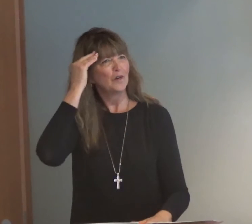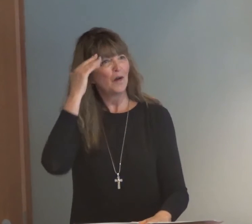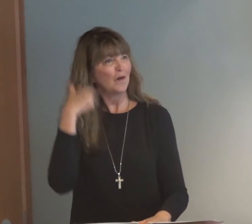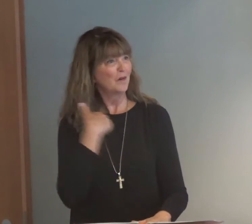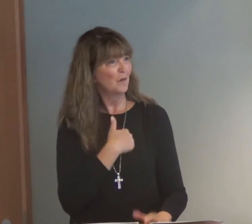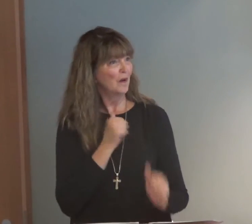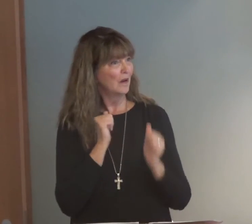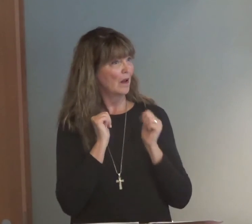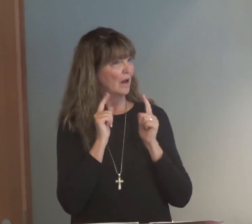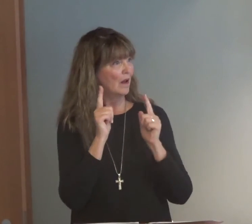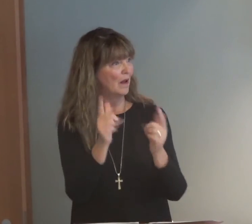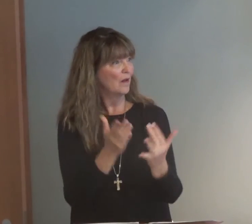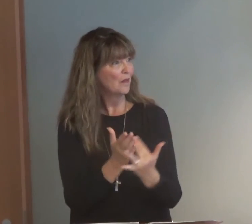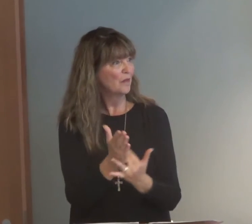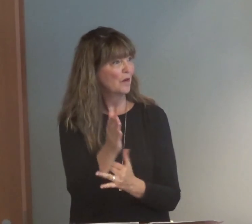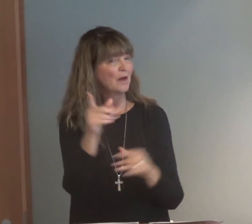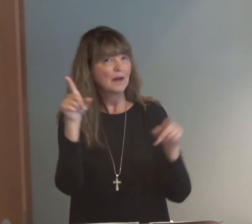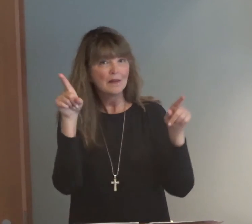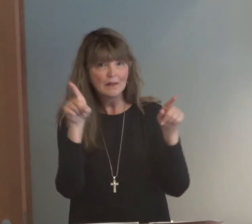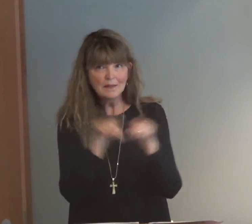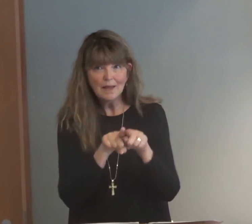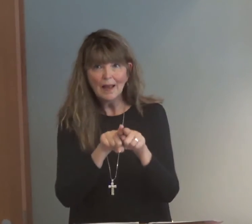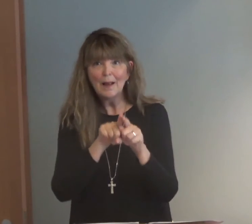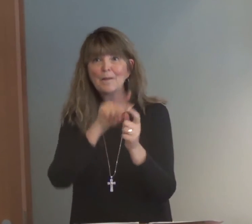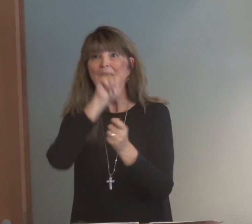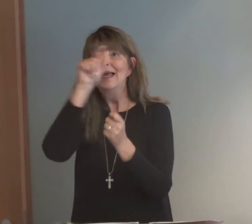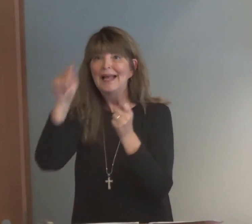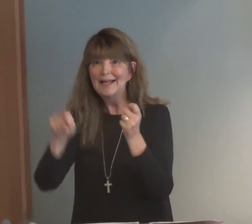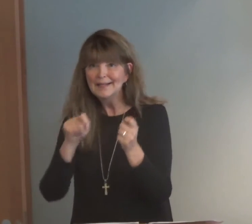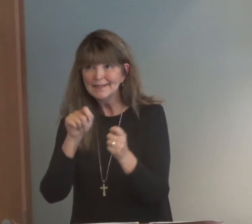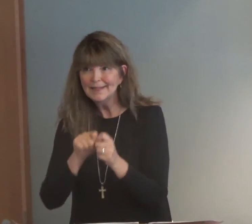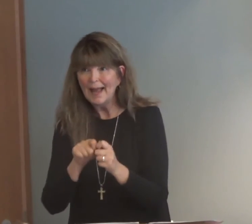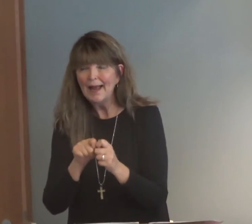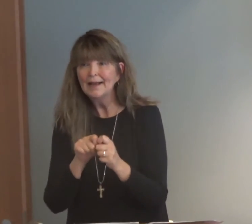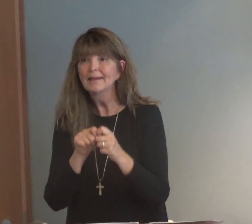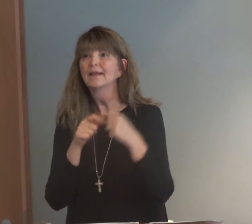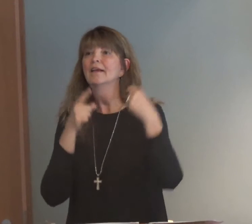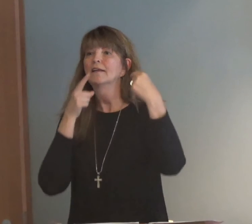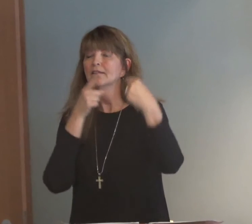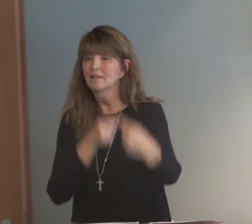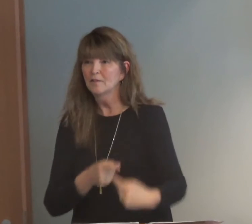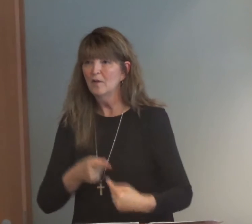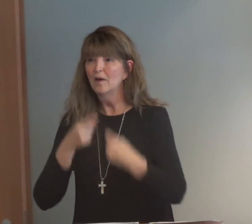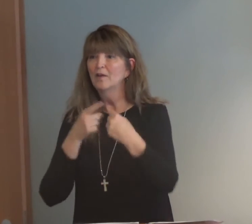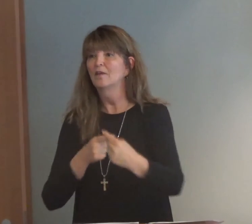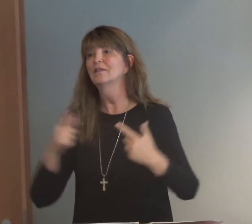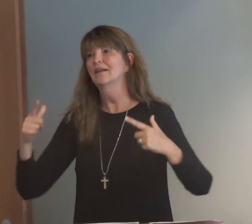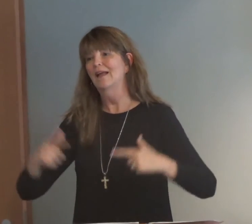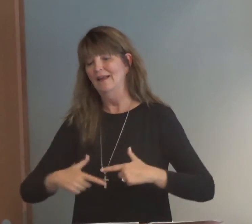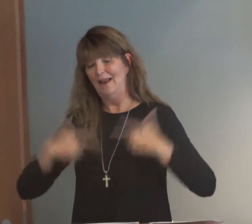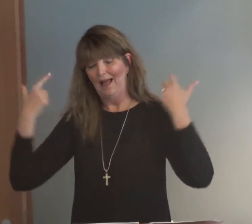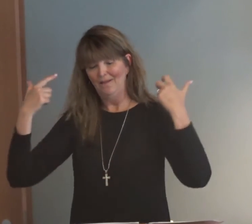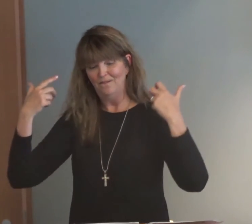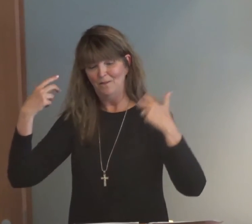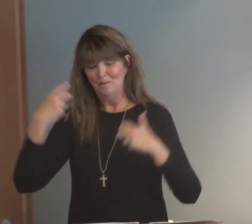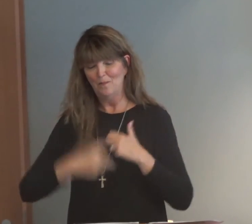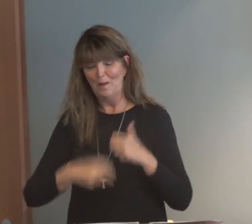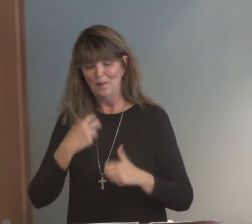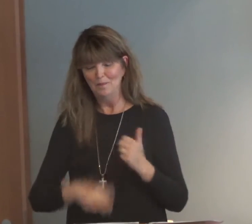We need to be praying for each other, because, you know, we're all going through the exact same type of struggles.